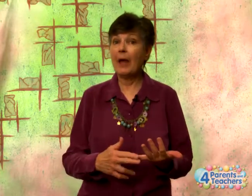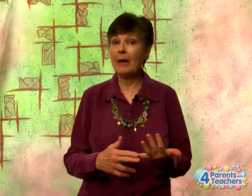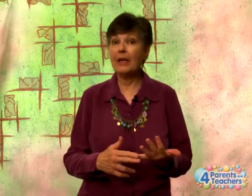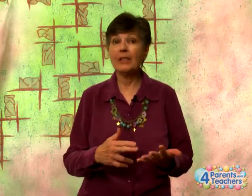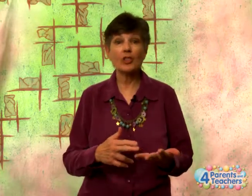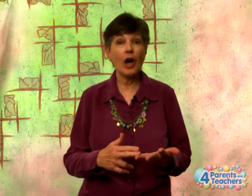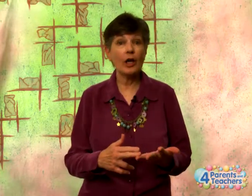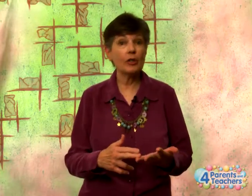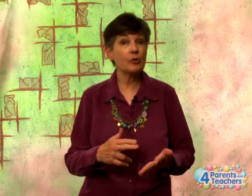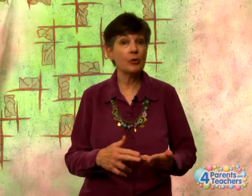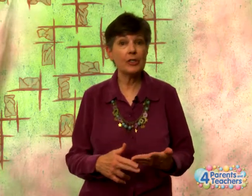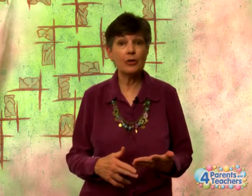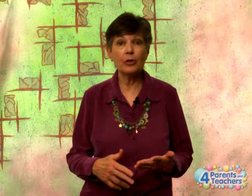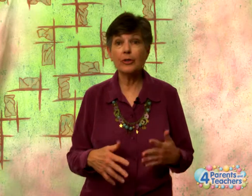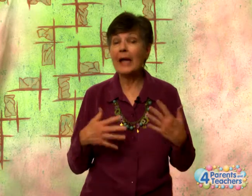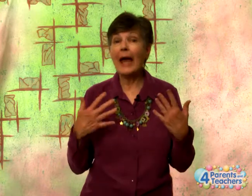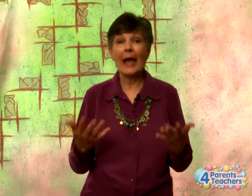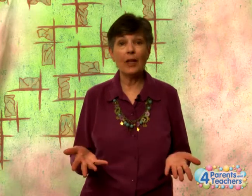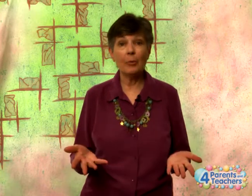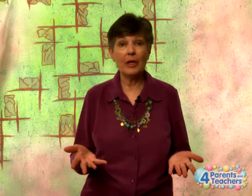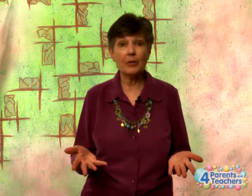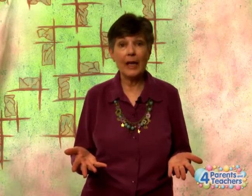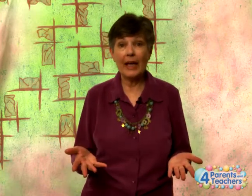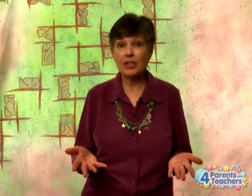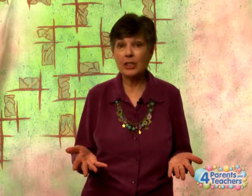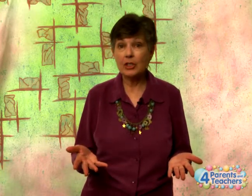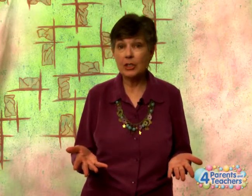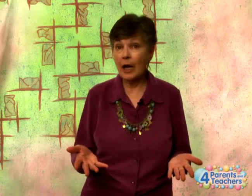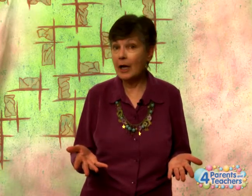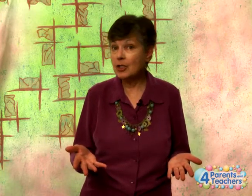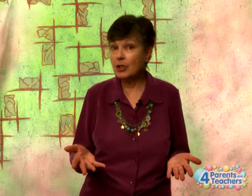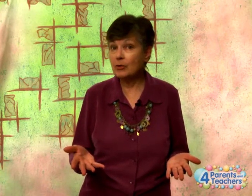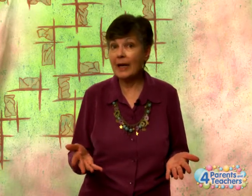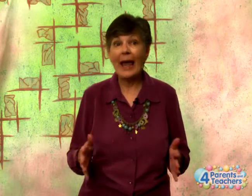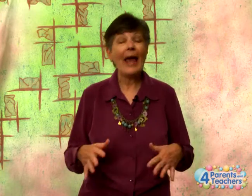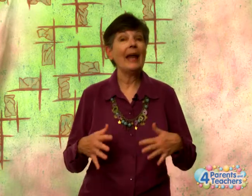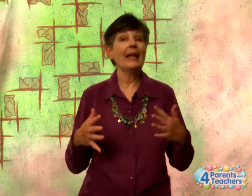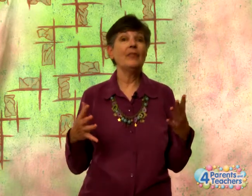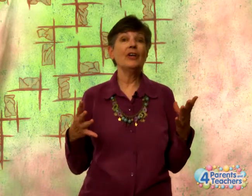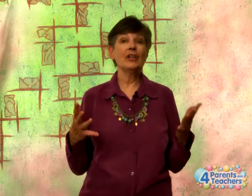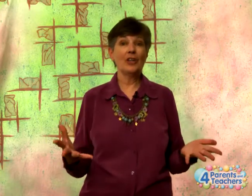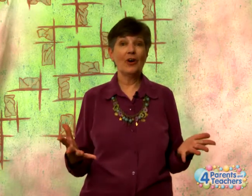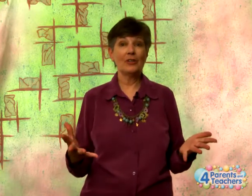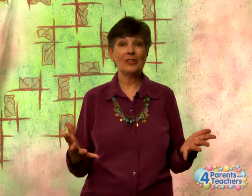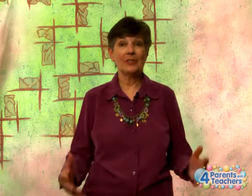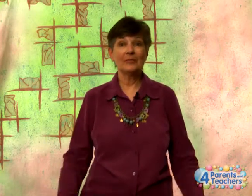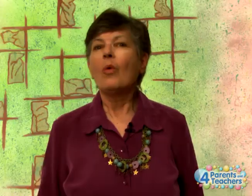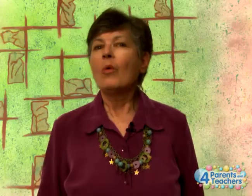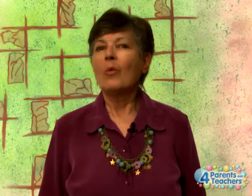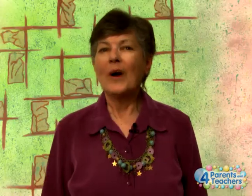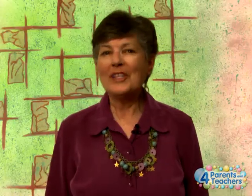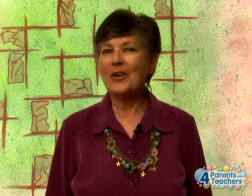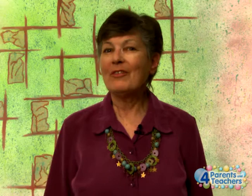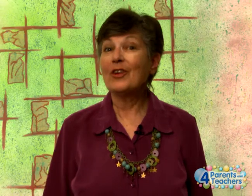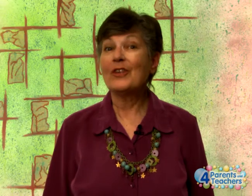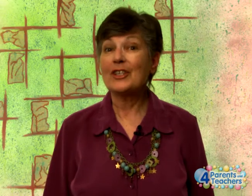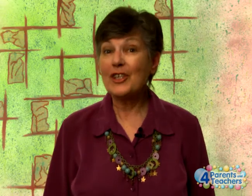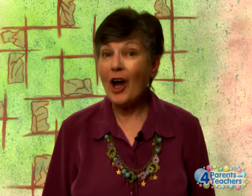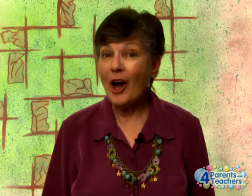babies, toddlers, preschoolers, elementary age children, and even adults. Once you have learned the song,